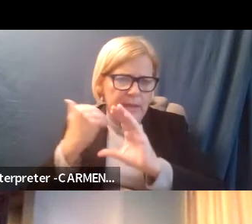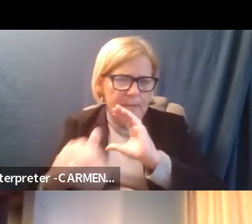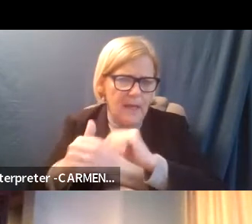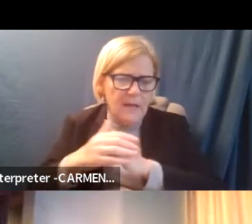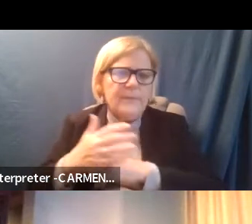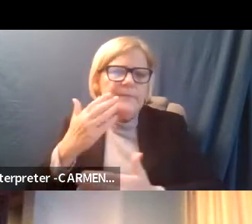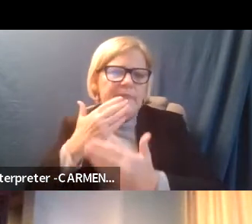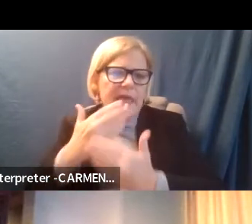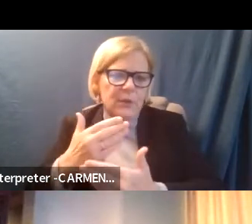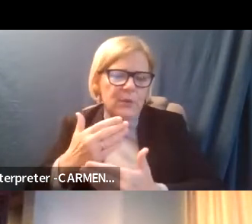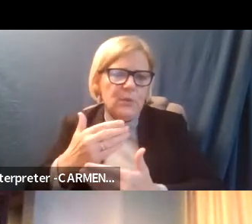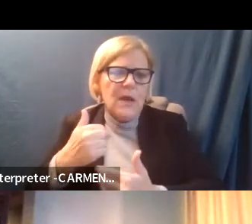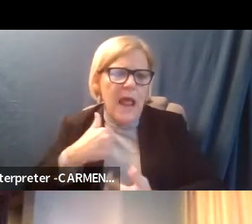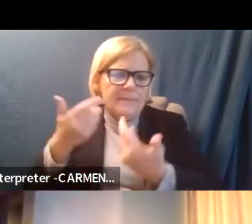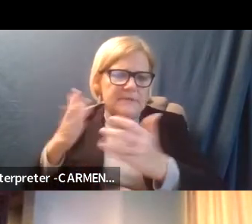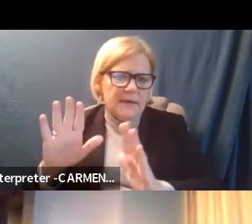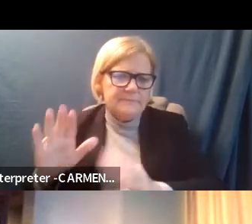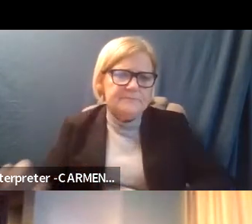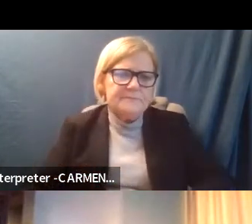Thank you. Thank I'm done.